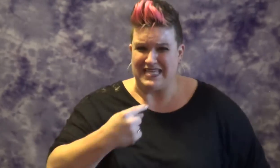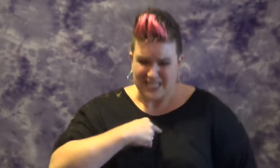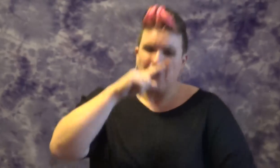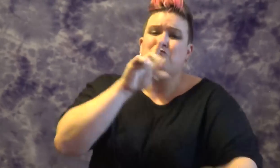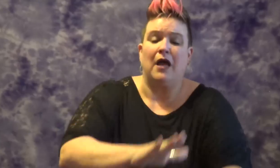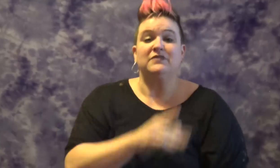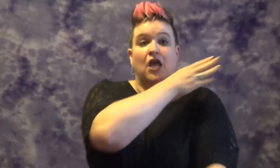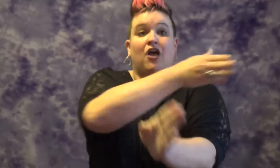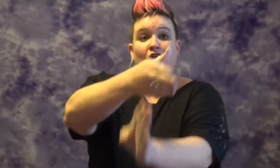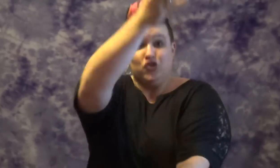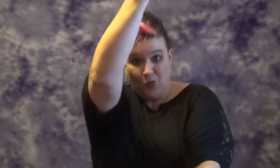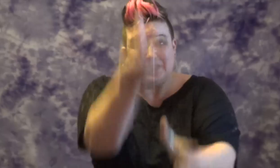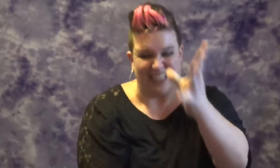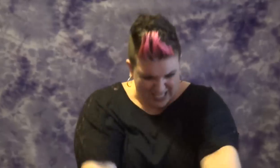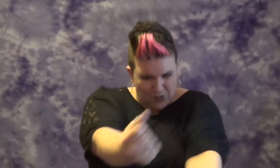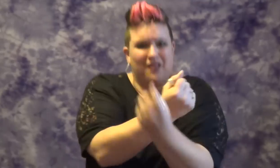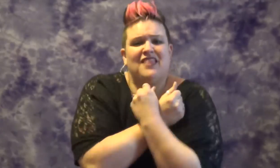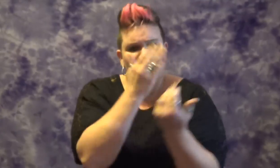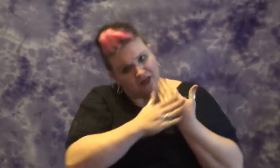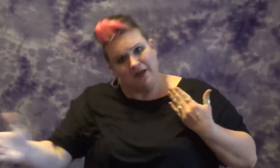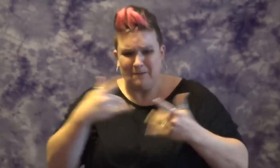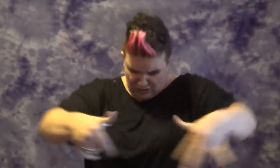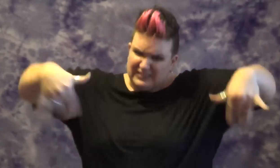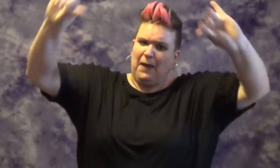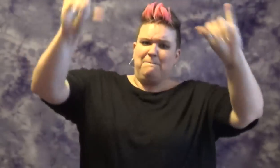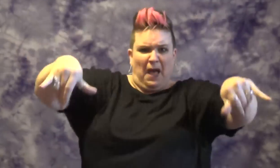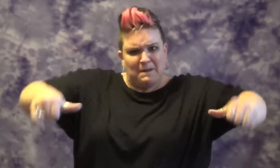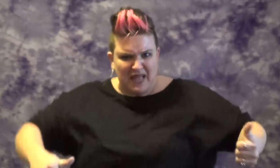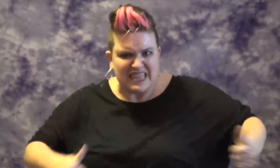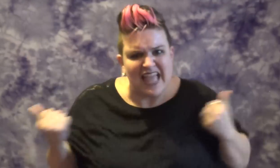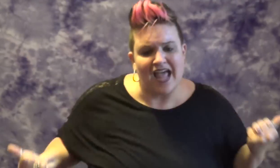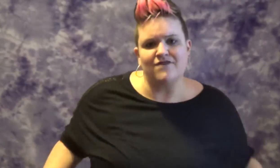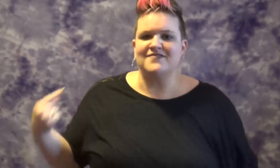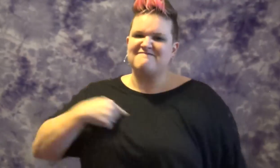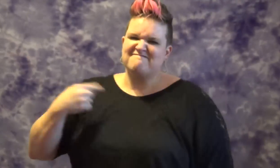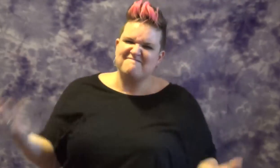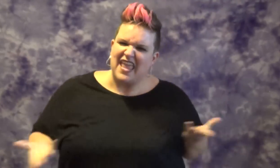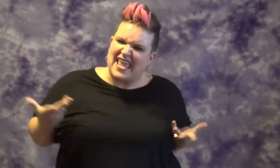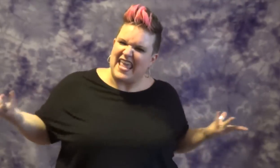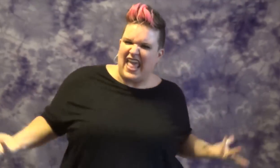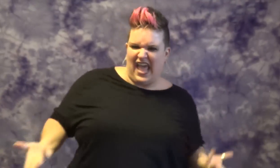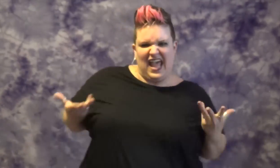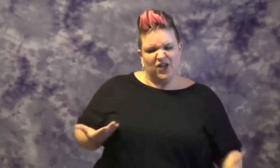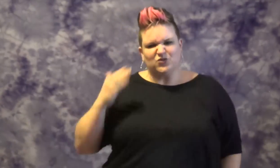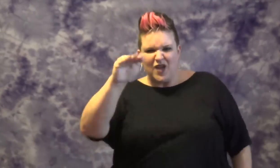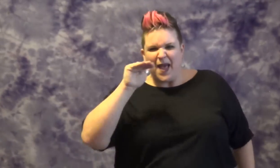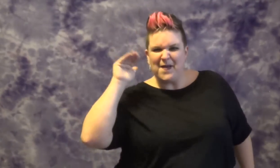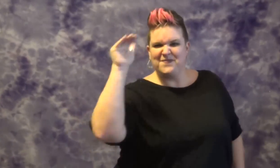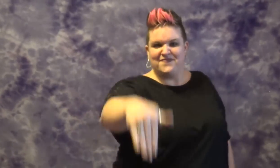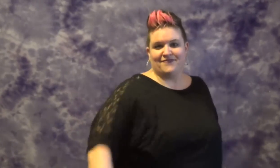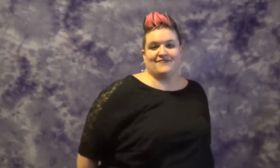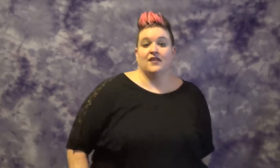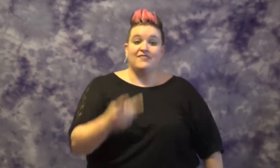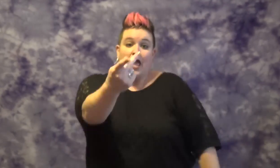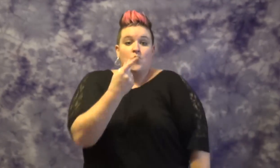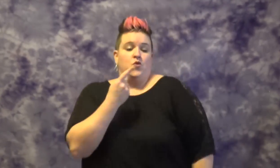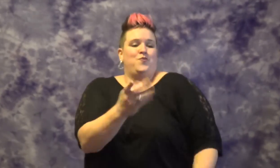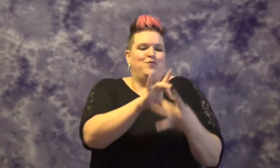still alive. And I'm here to remind you of the mess you left